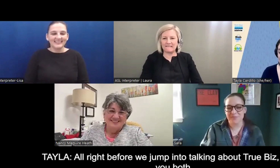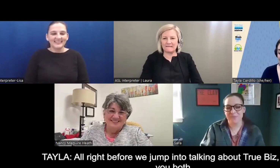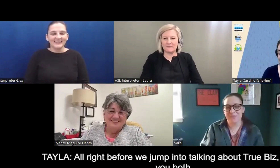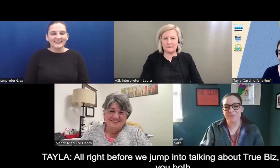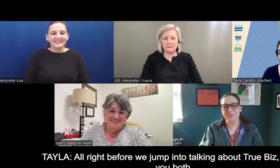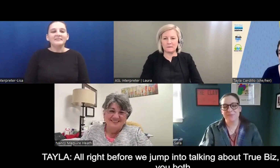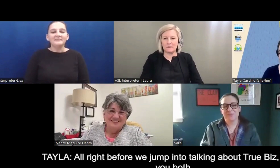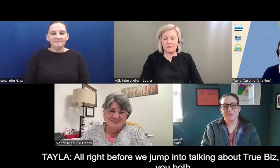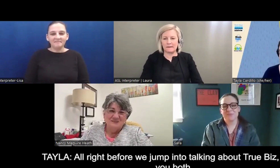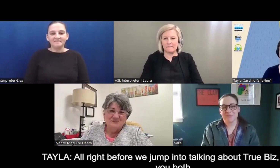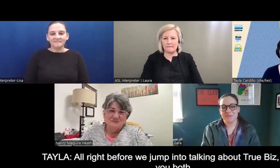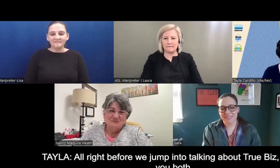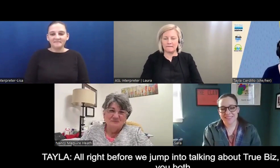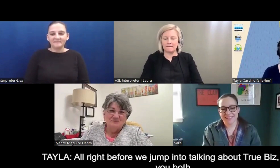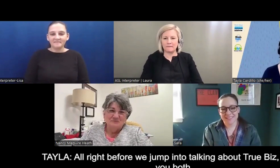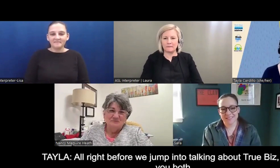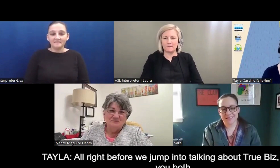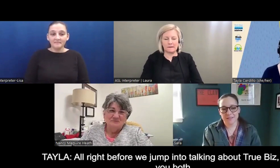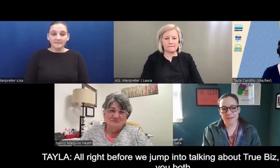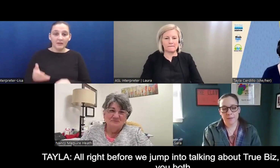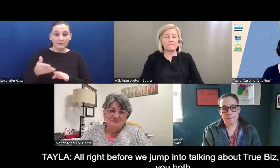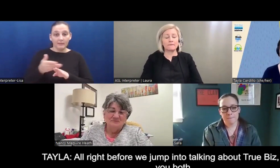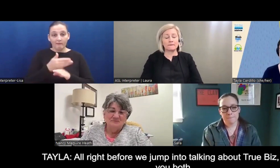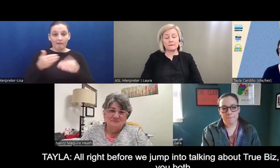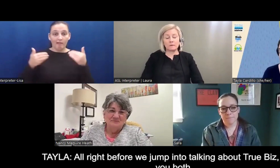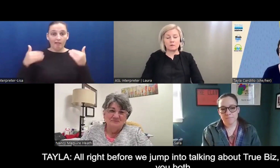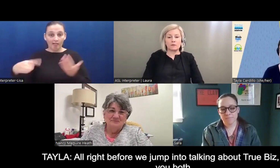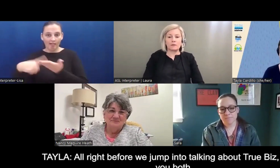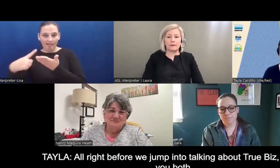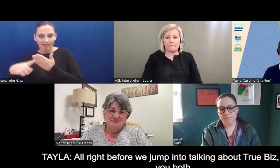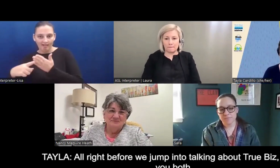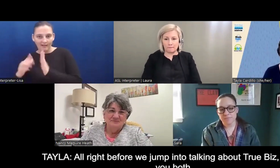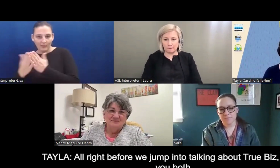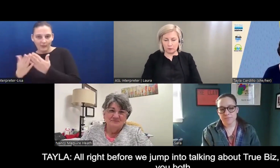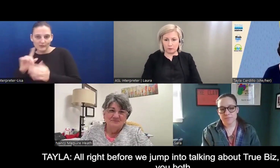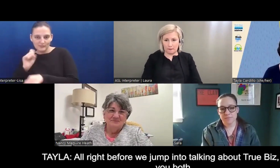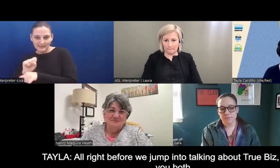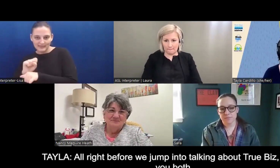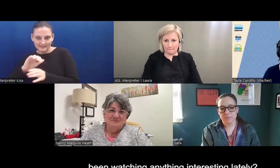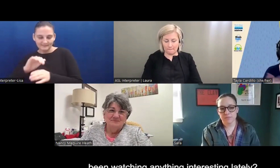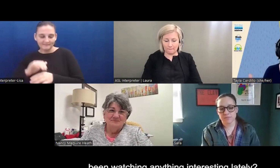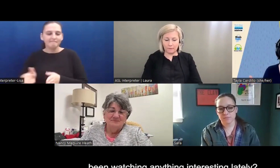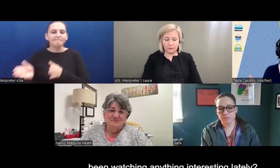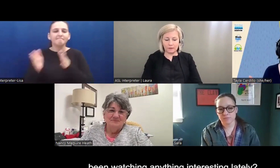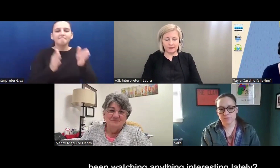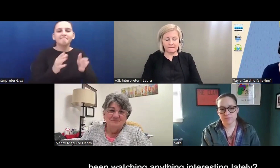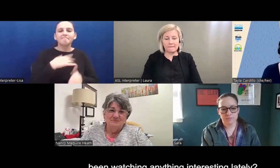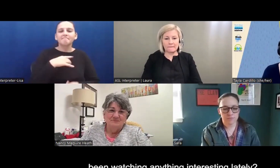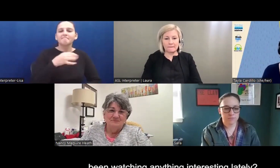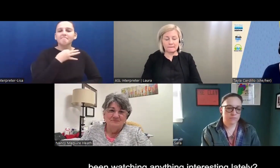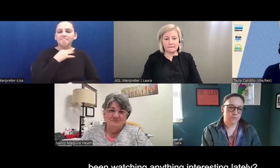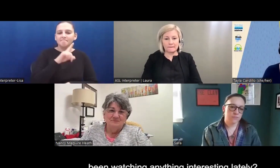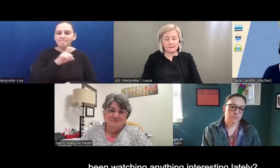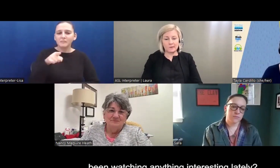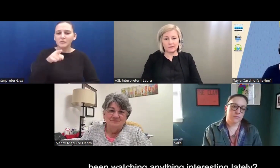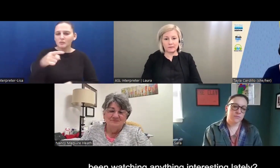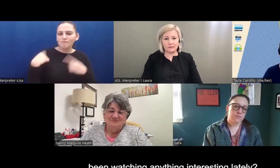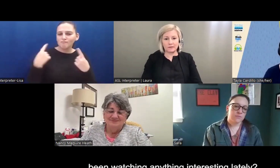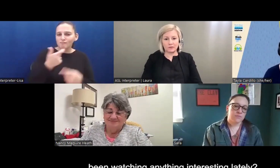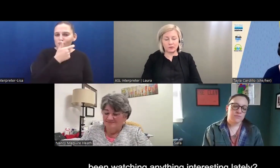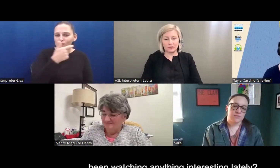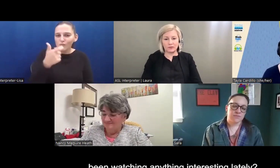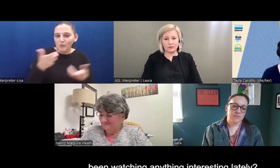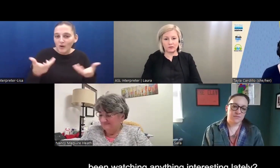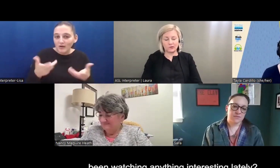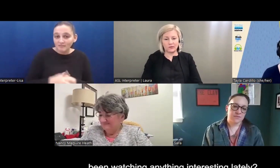All right. So before we jump into talking about True Biz, what have you both been watching? Have you